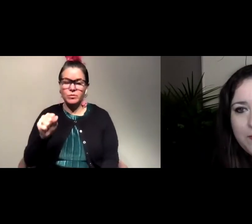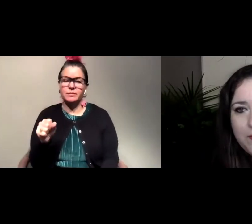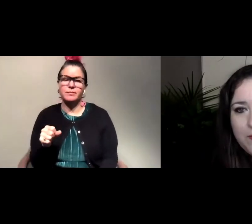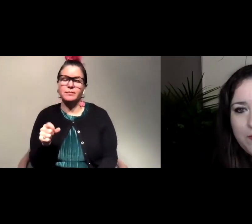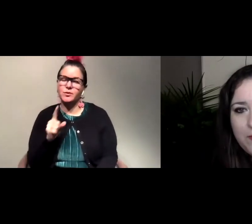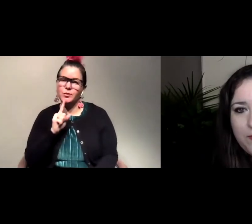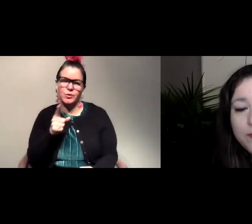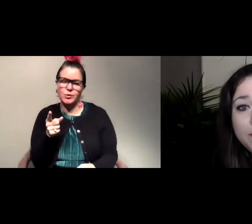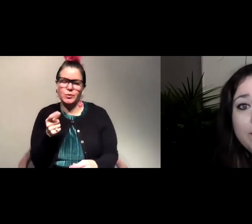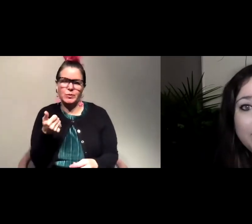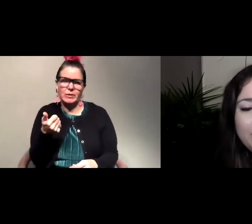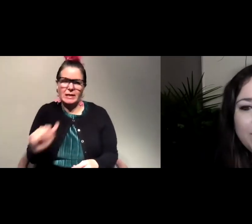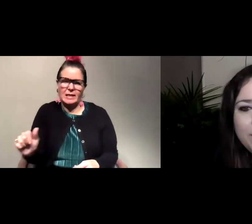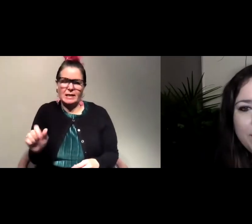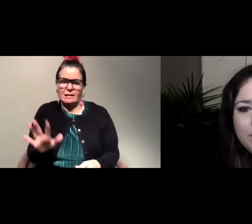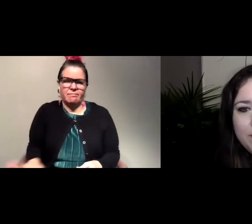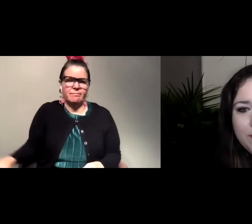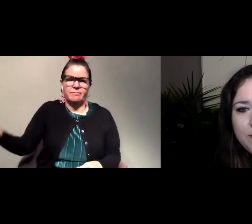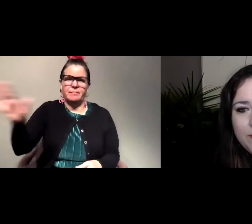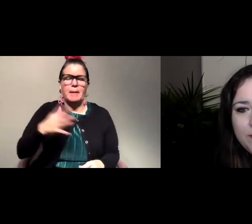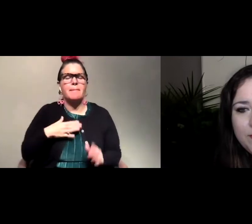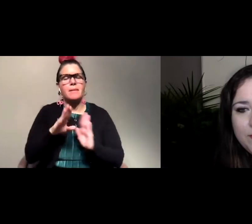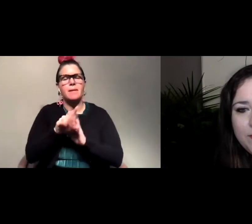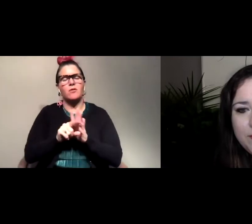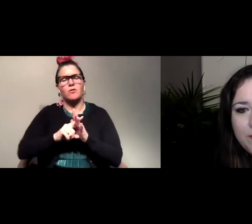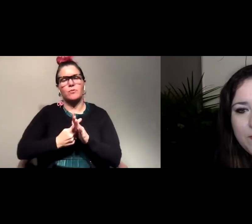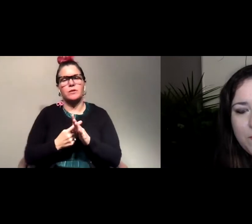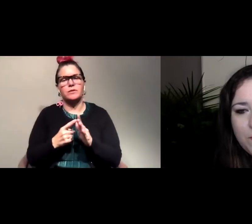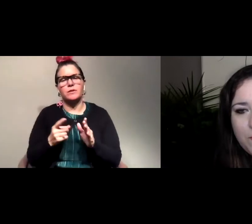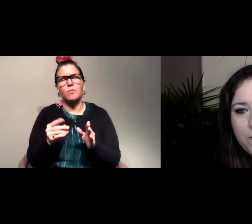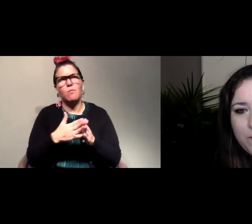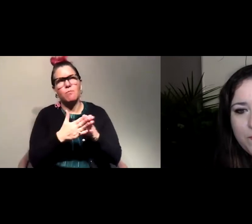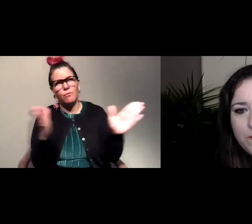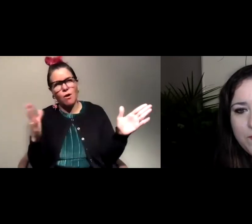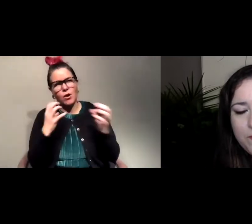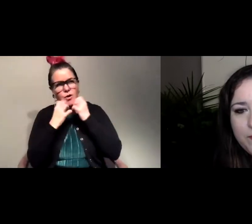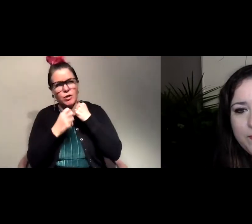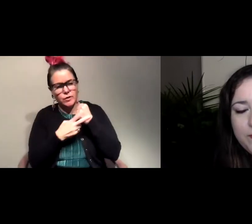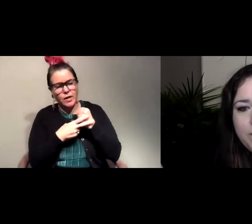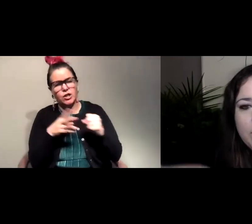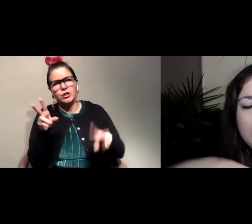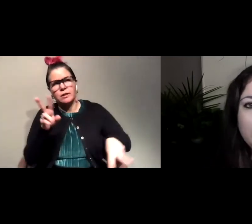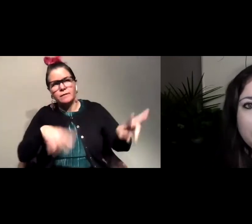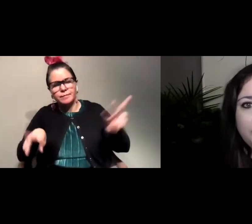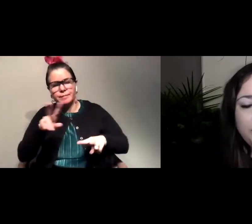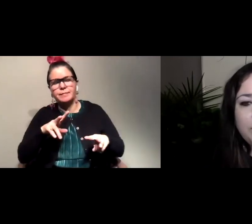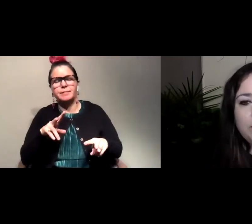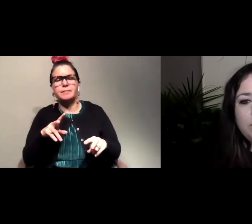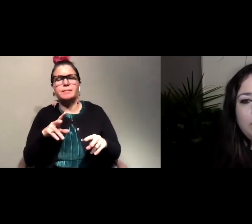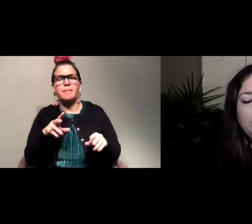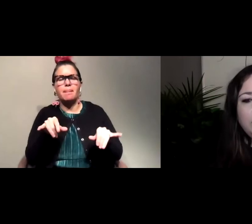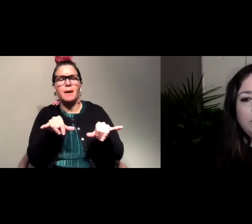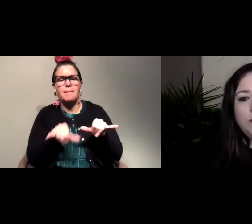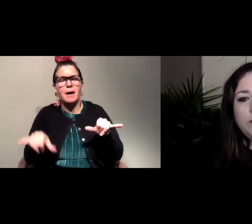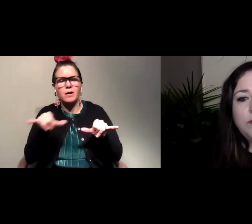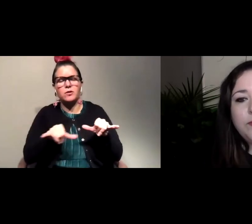scale my background is originally in more broad-scale conservation and looking at conservation patterns on the continental